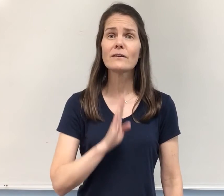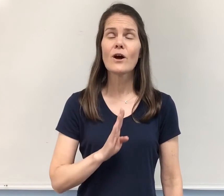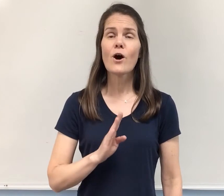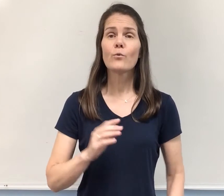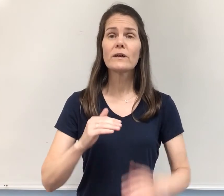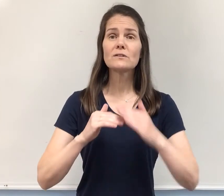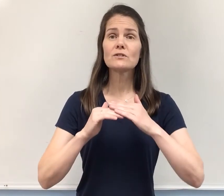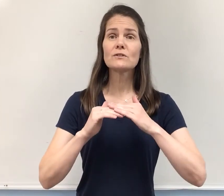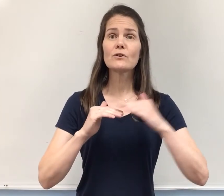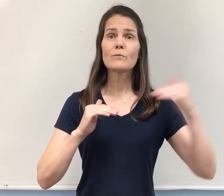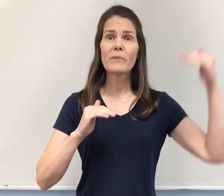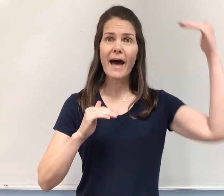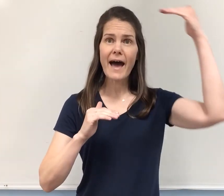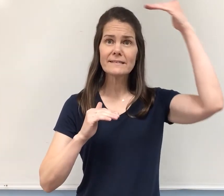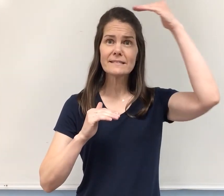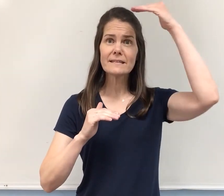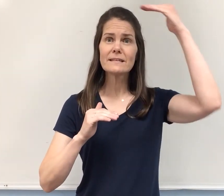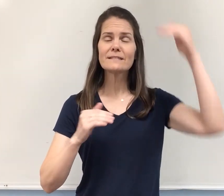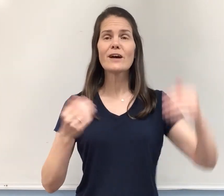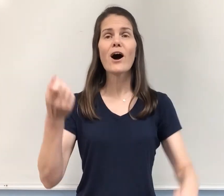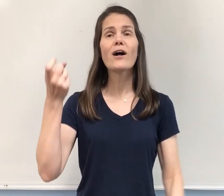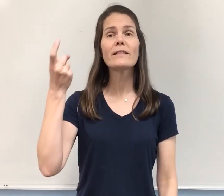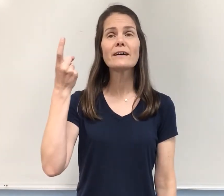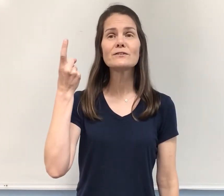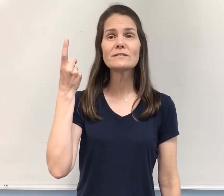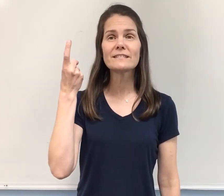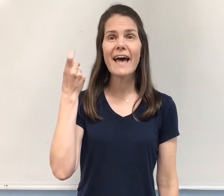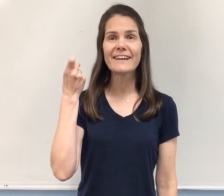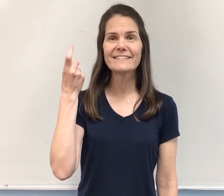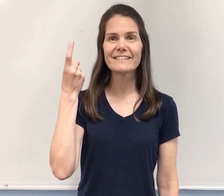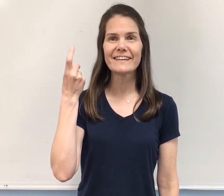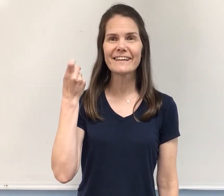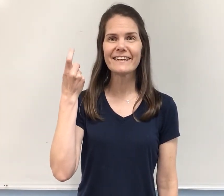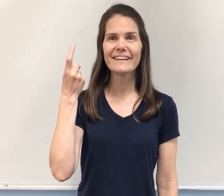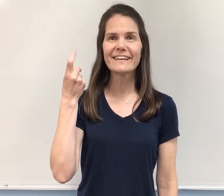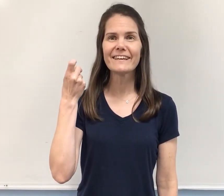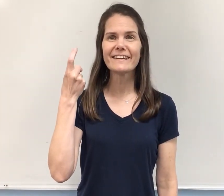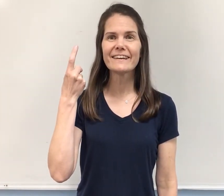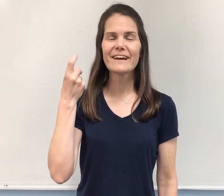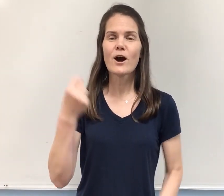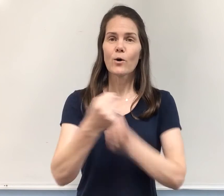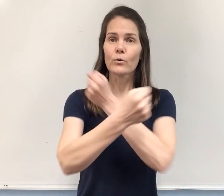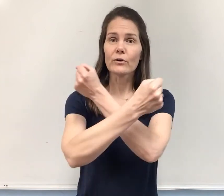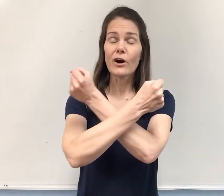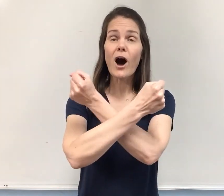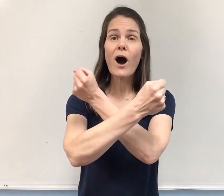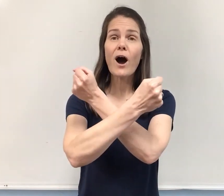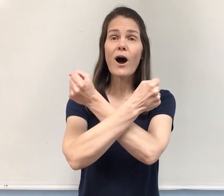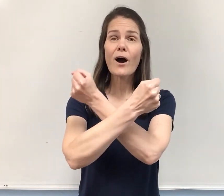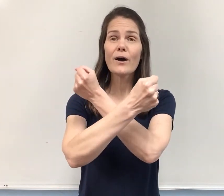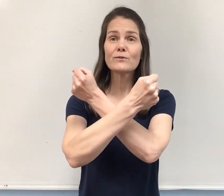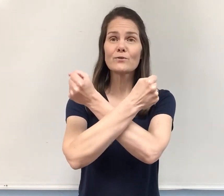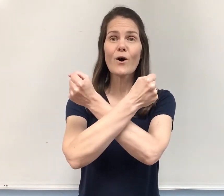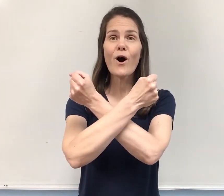which surpasses all understanding, will guard your